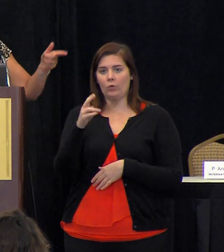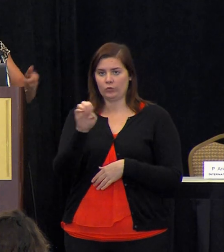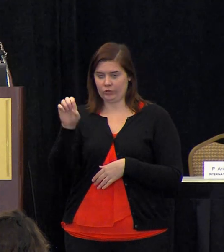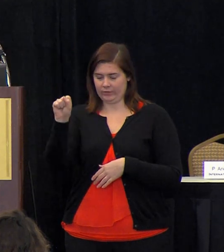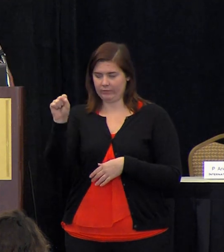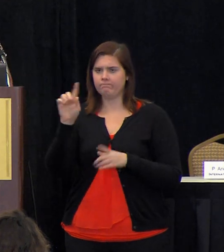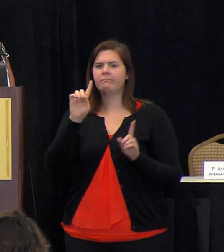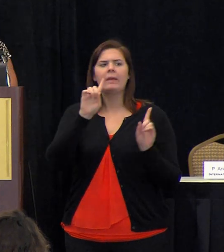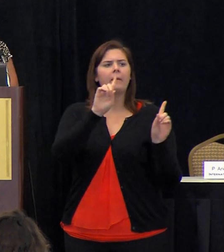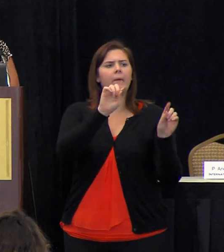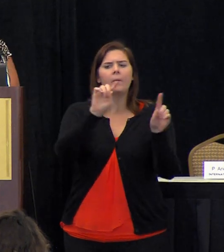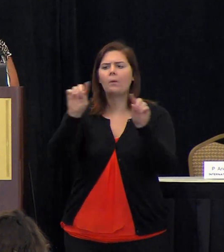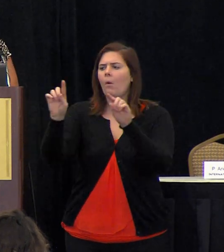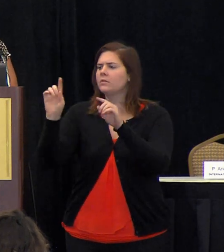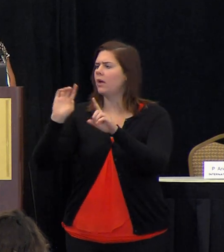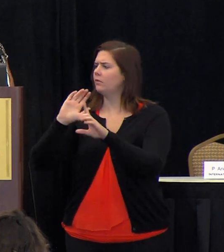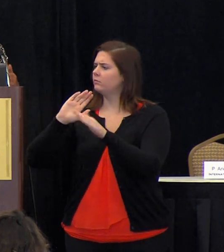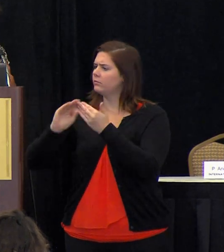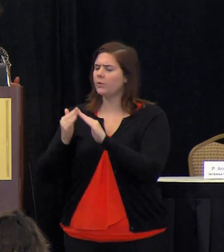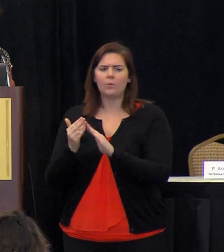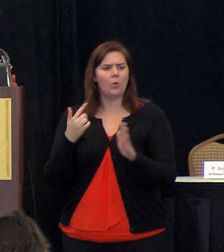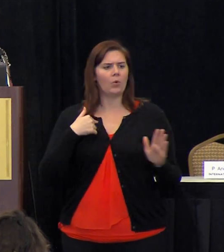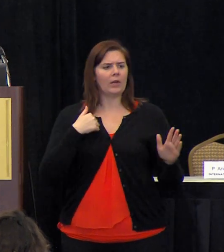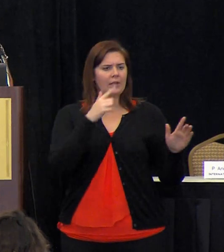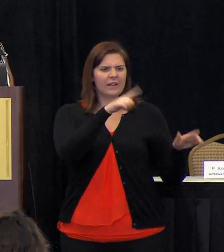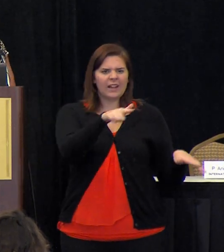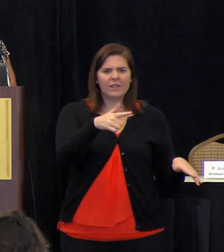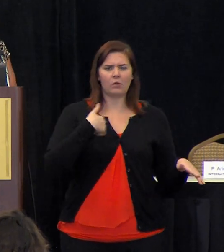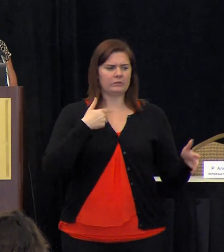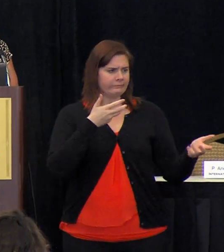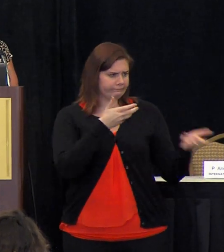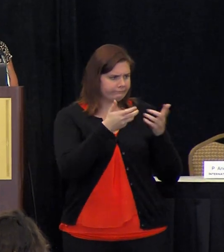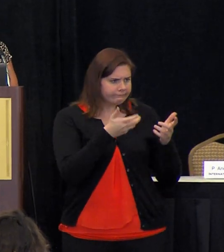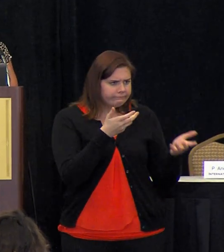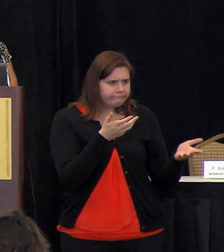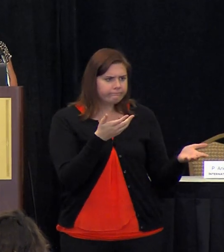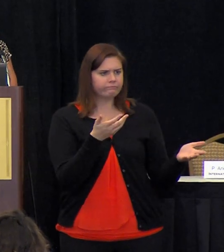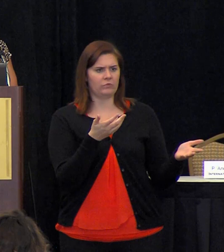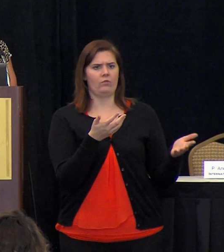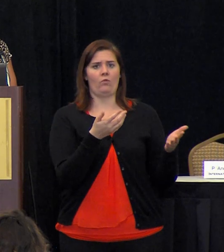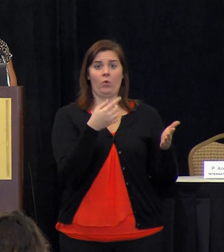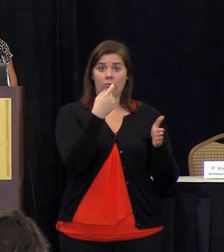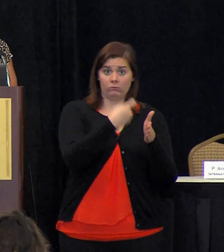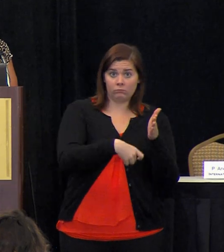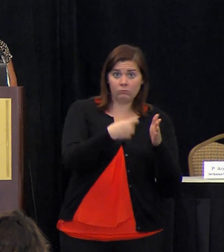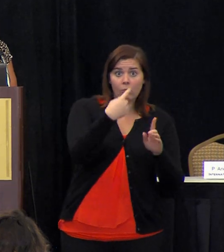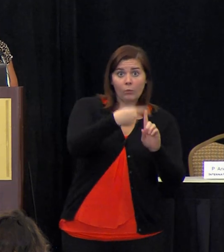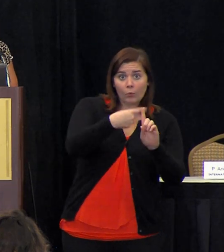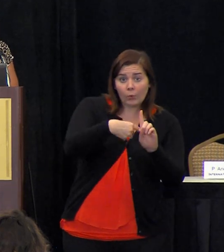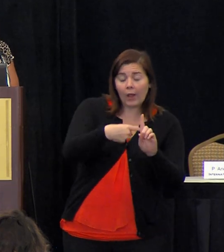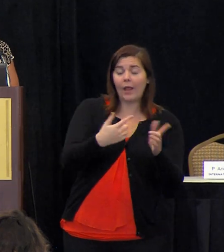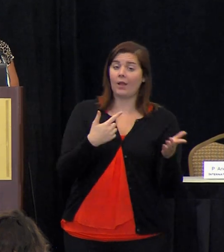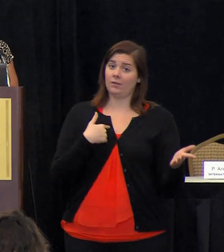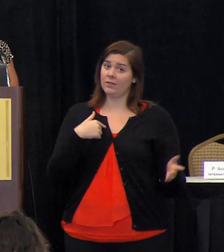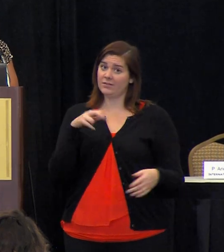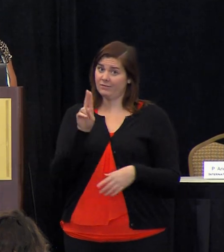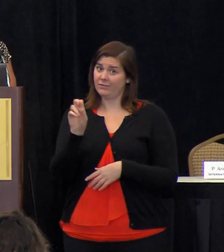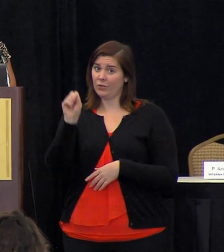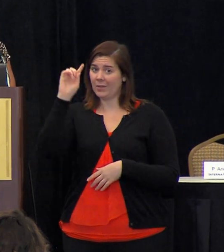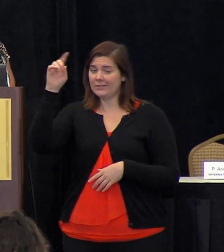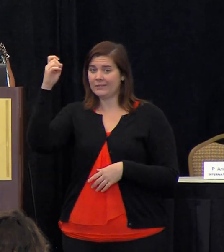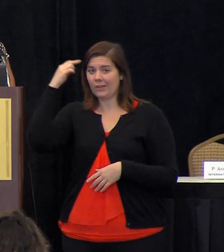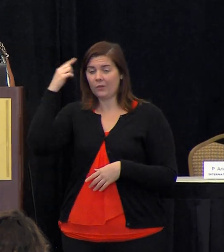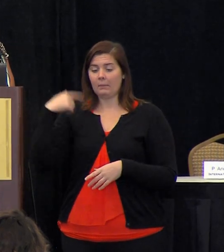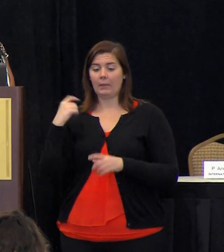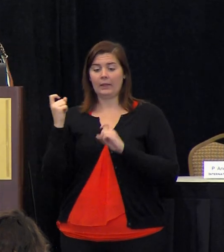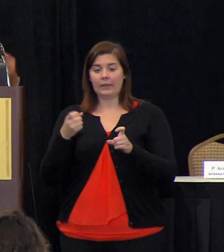goes out to the community he goes out to the landlords he negotiates rates and rents because believe it or not the united states government